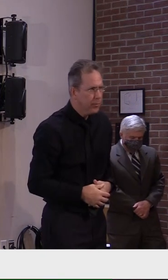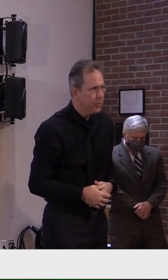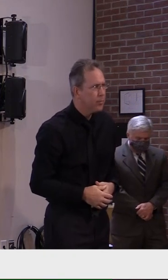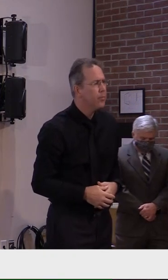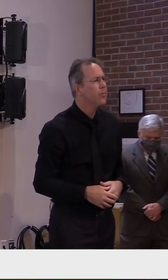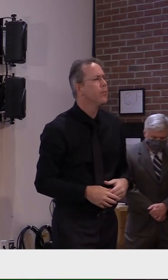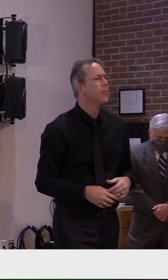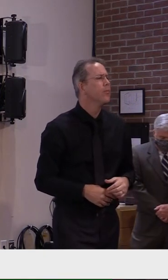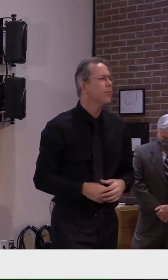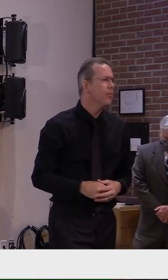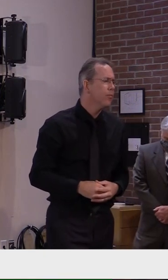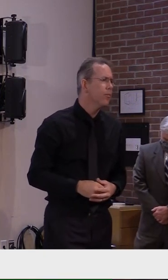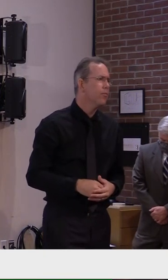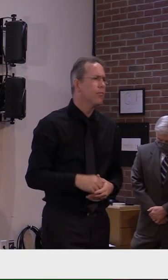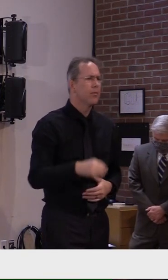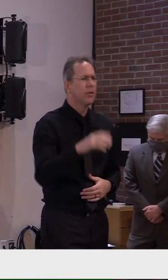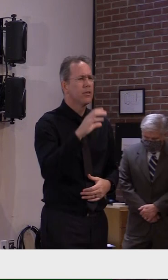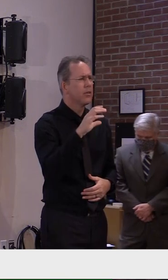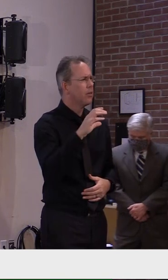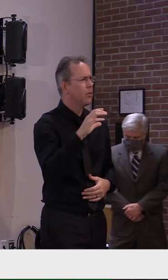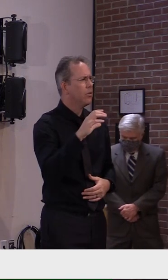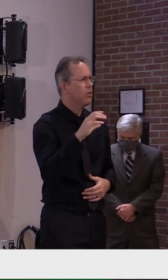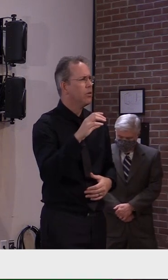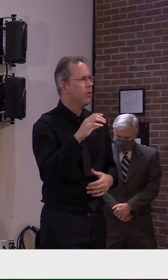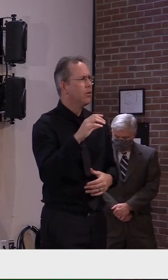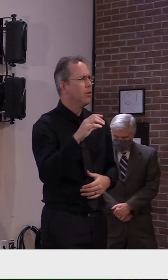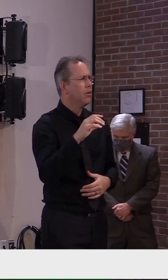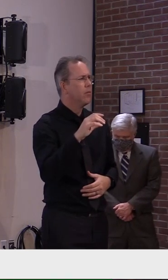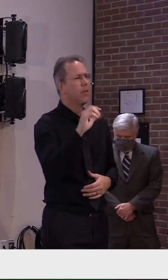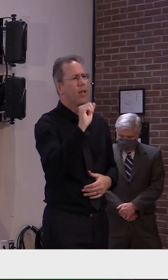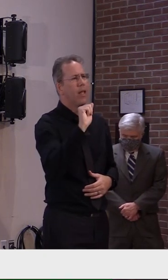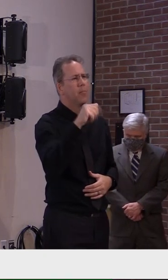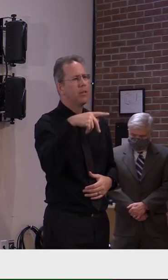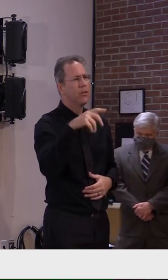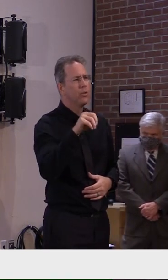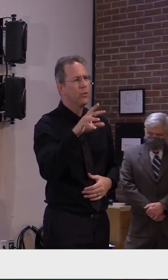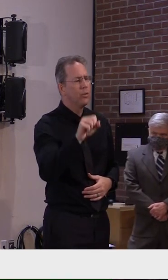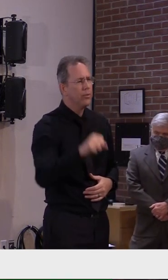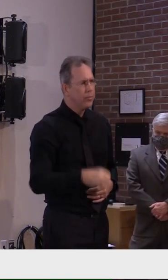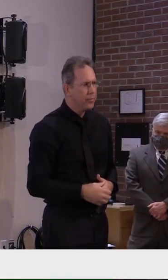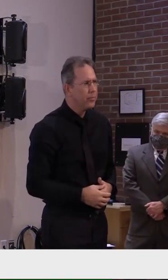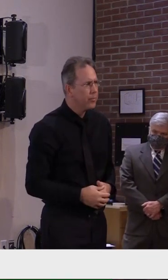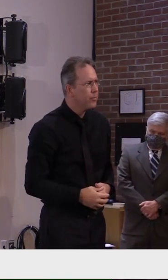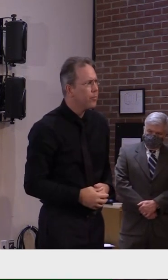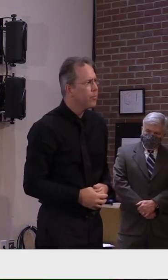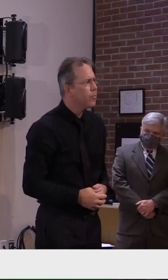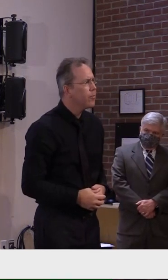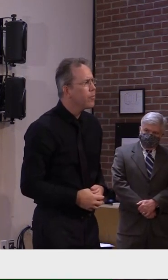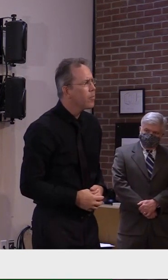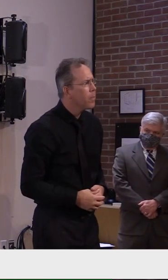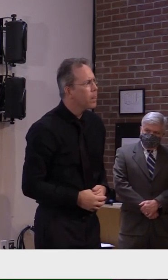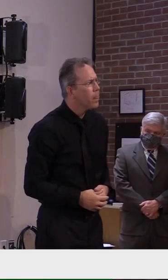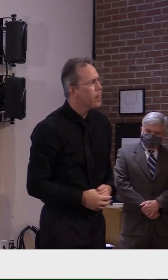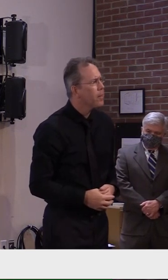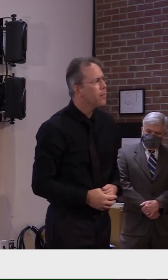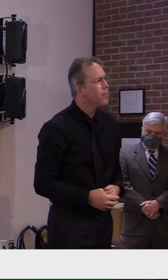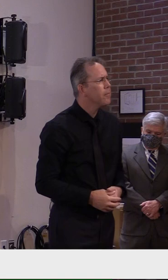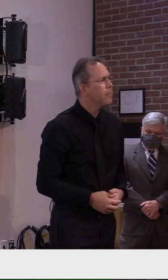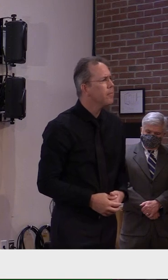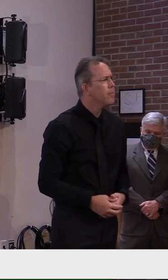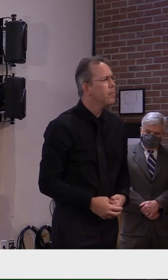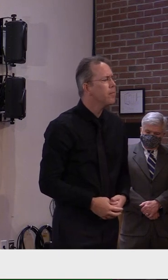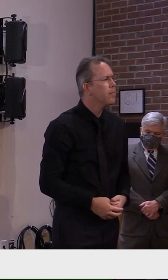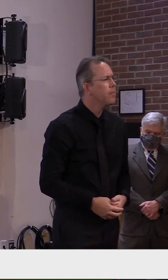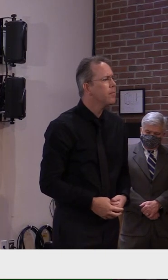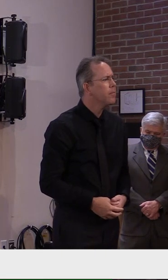numbers have gone up and tracing it back to the small social gathering. I was going back and forth between deciding, trying to